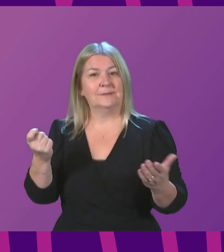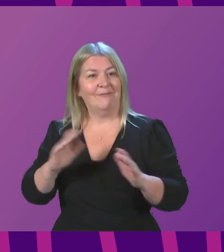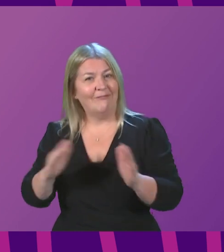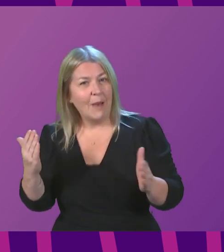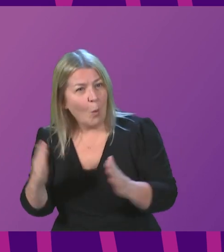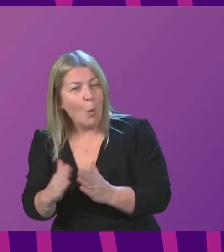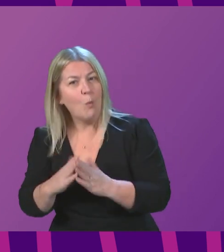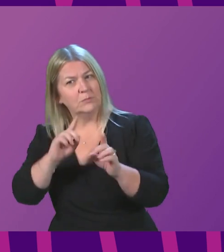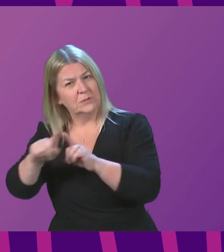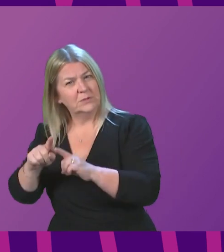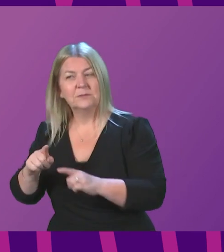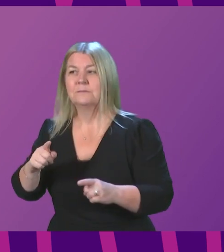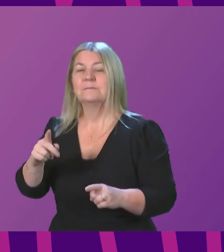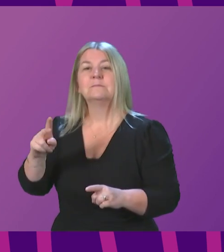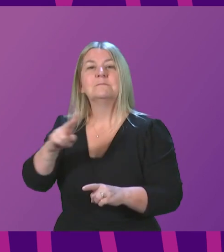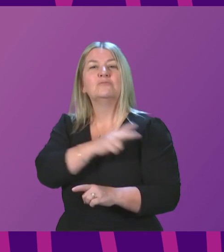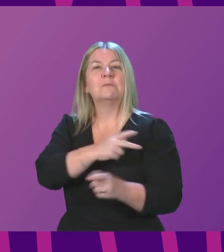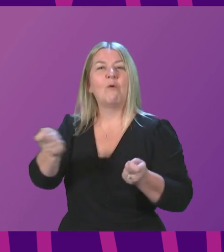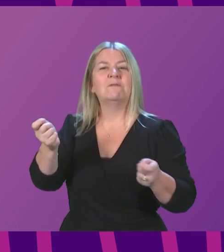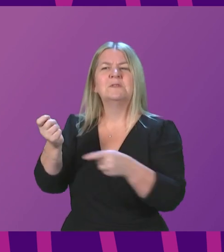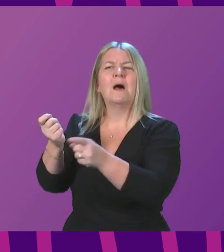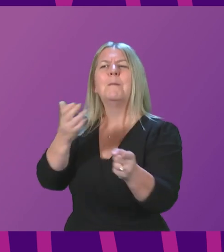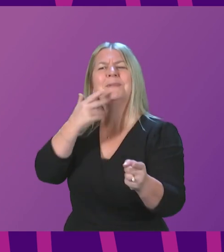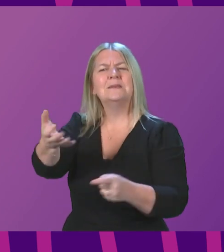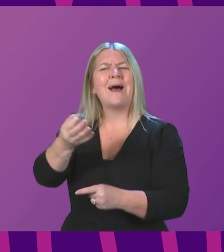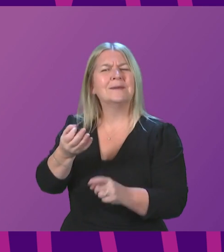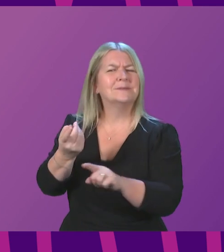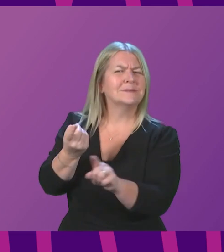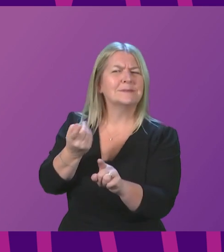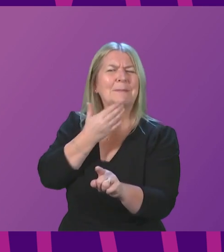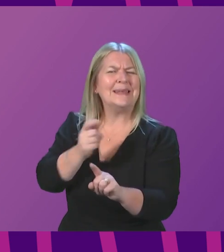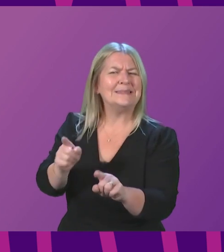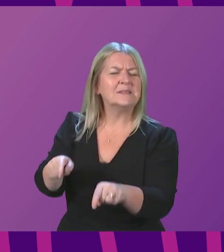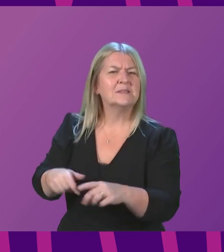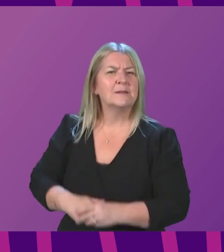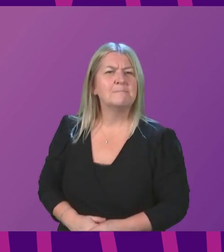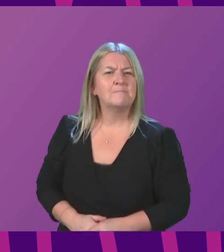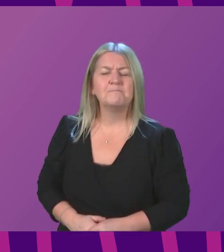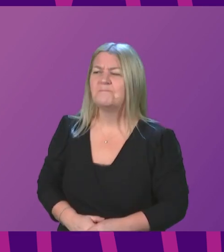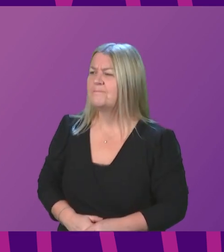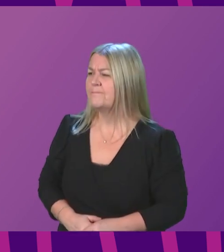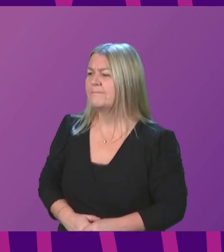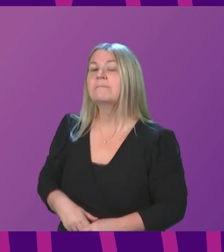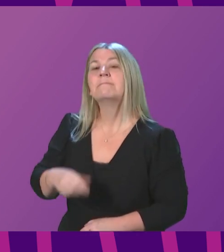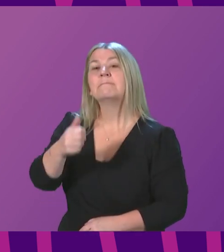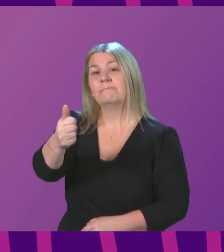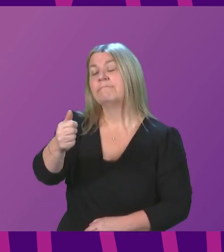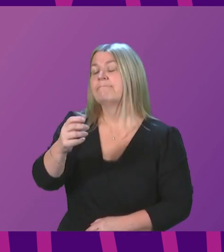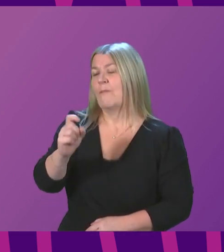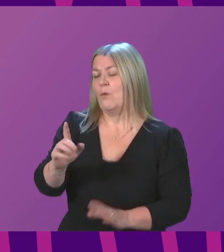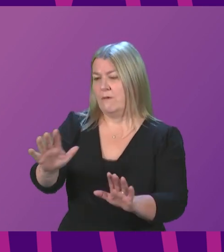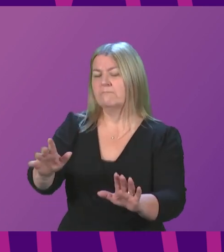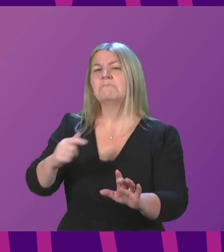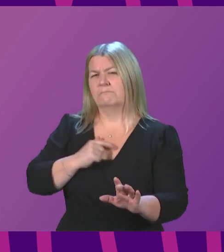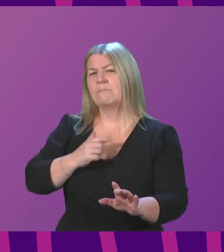support it? Thank you. First Minister. I'm certainly happy to look at any proposals that can help us collectively tackle homelessness and rough sleeping.